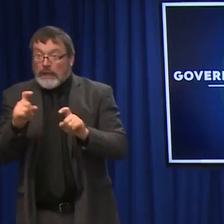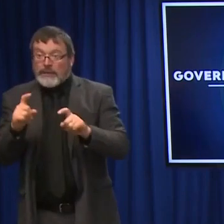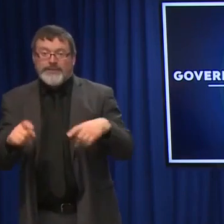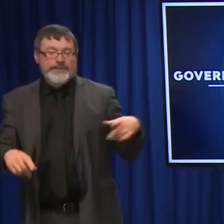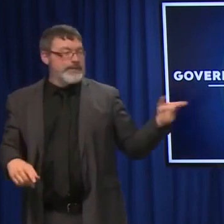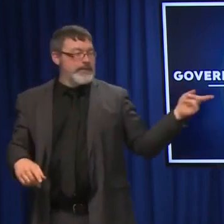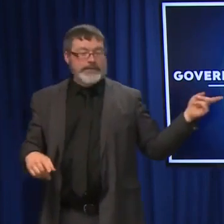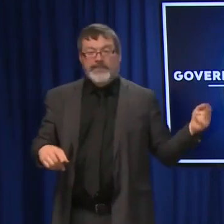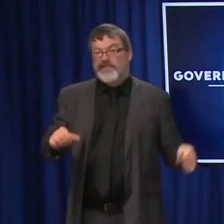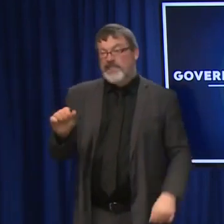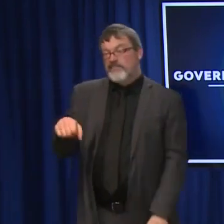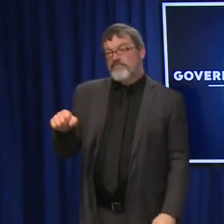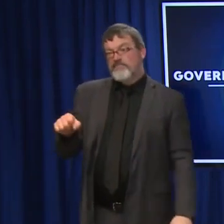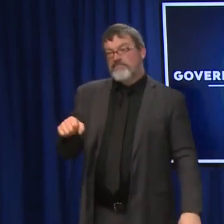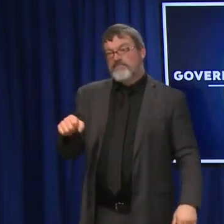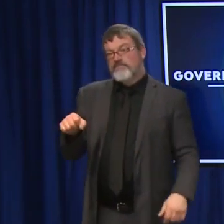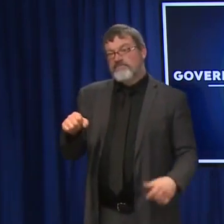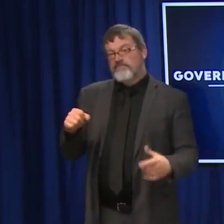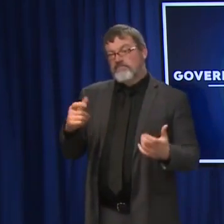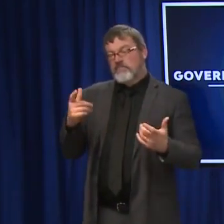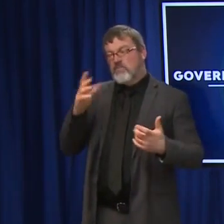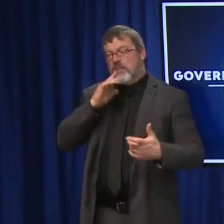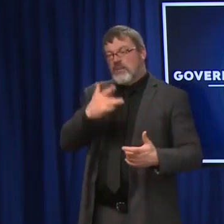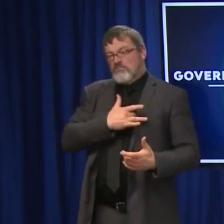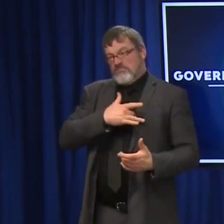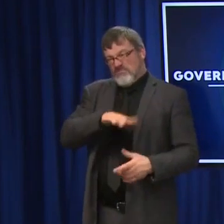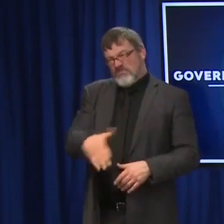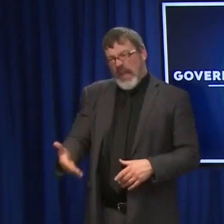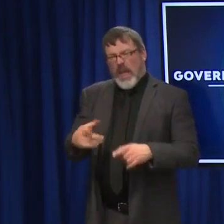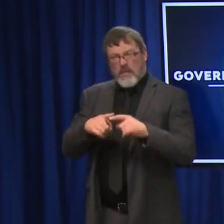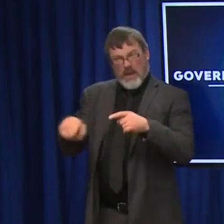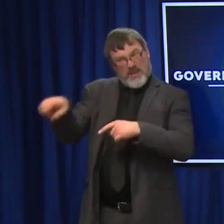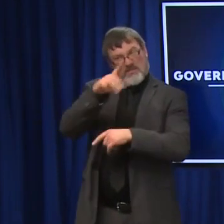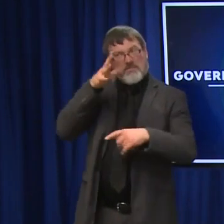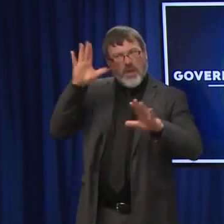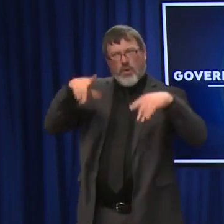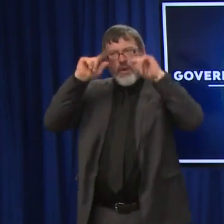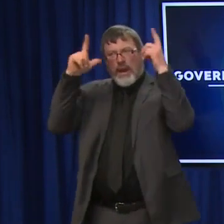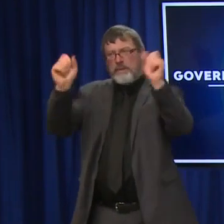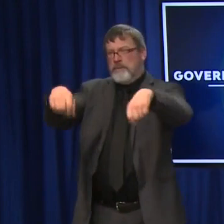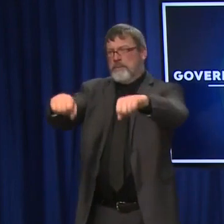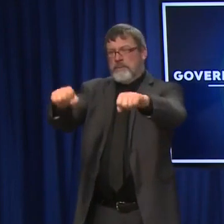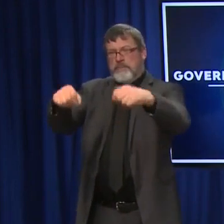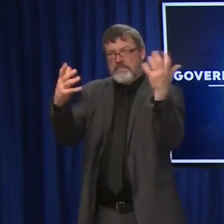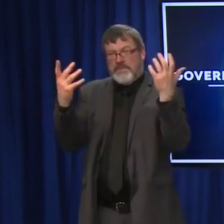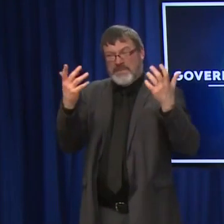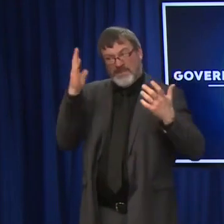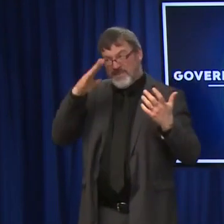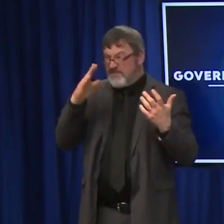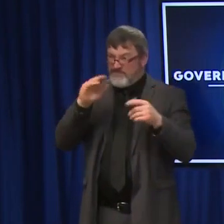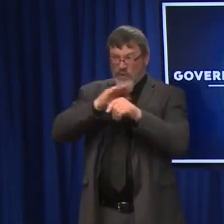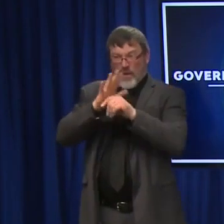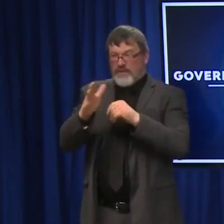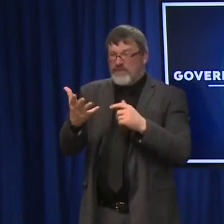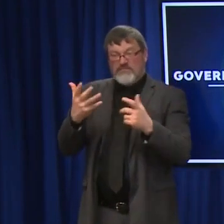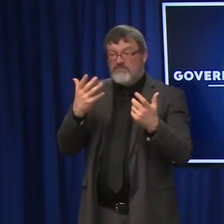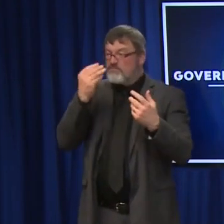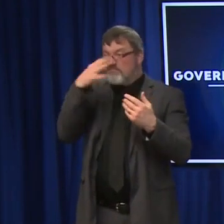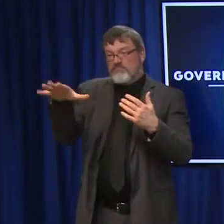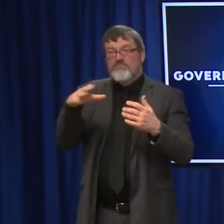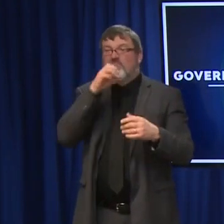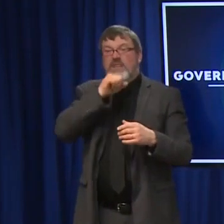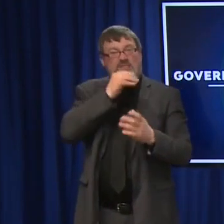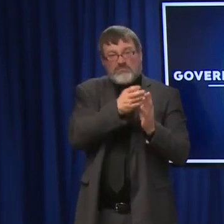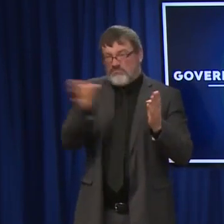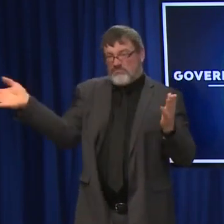what we saw with the data. The data is real. The fact that more younger individuals are getting more severe symptoms of